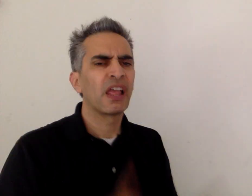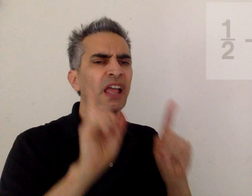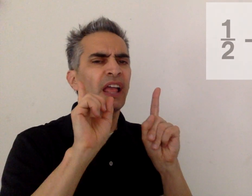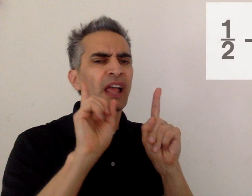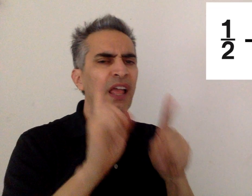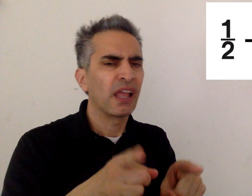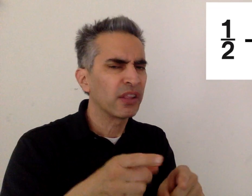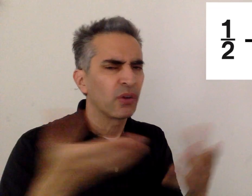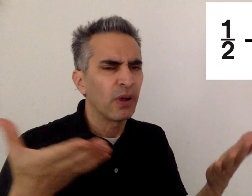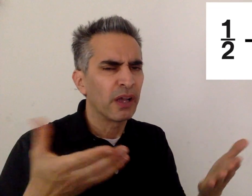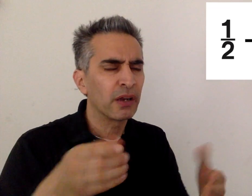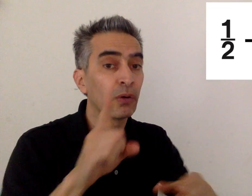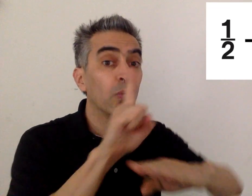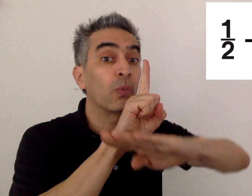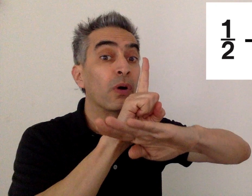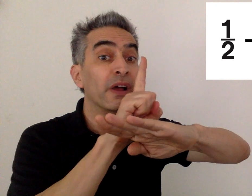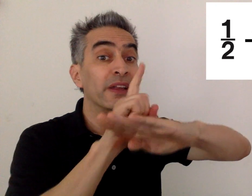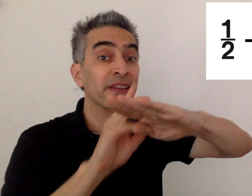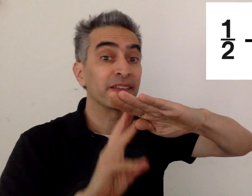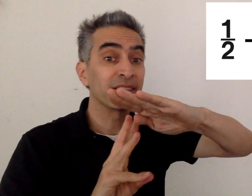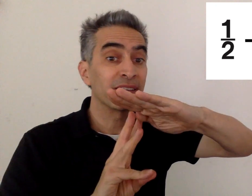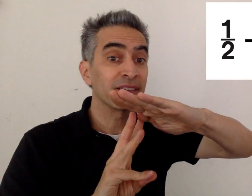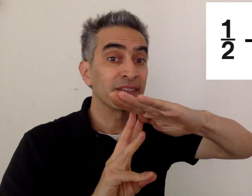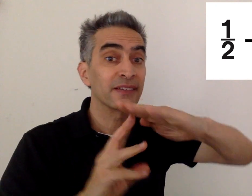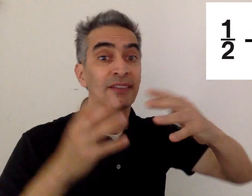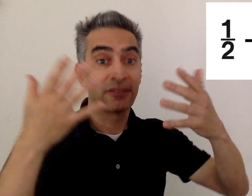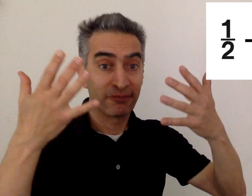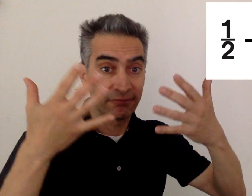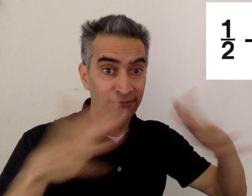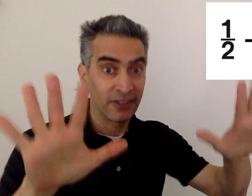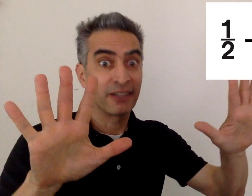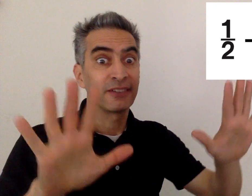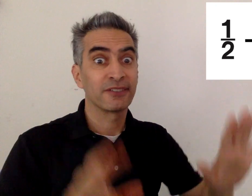The answer is one-sixth and we're finished.